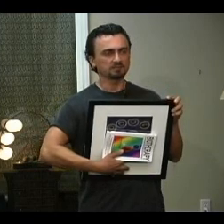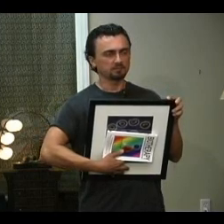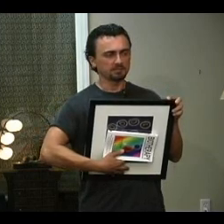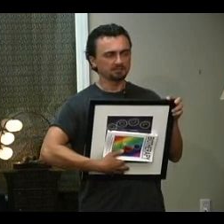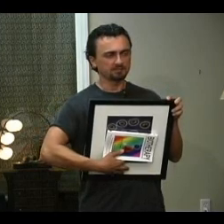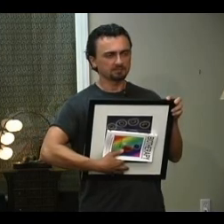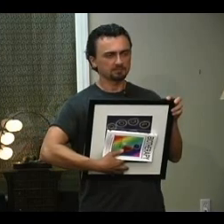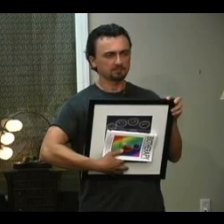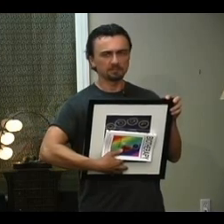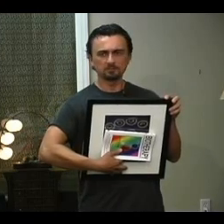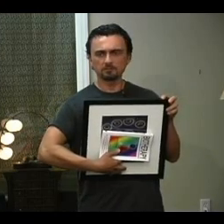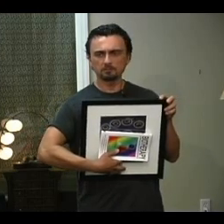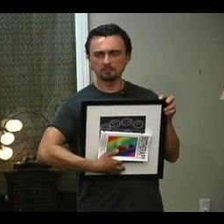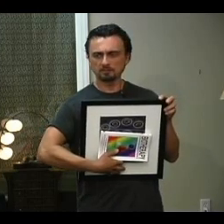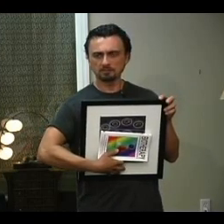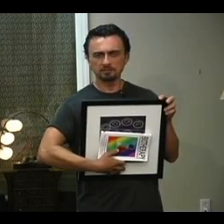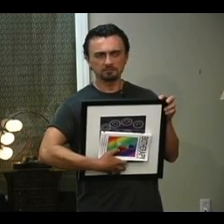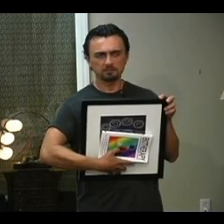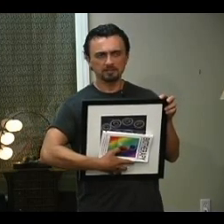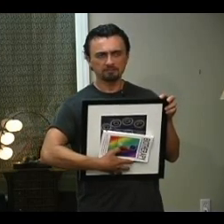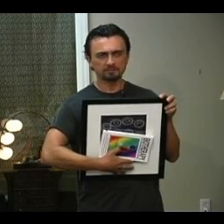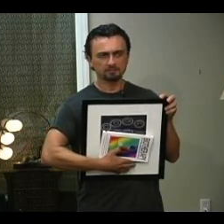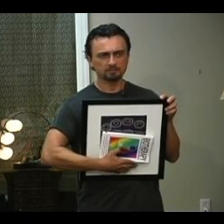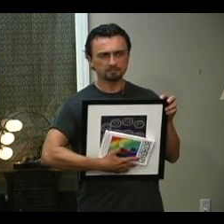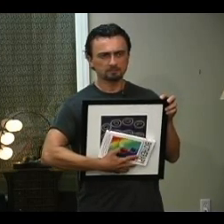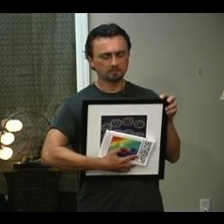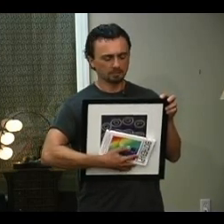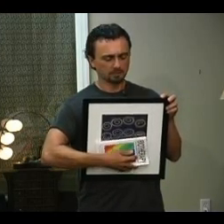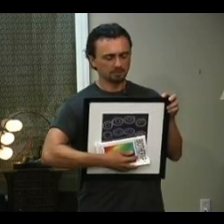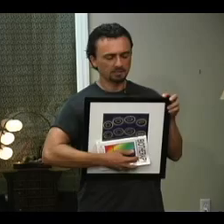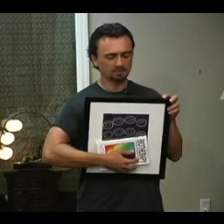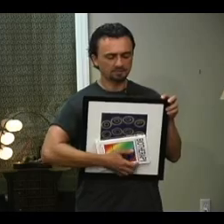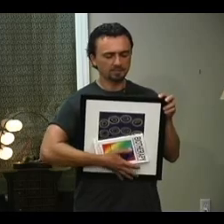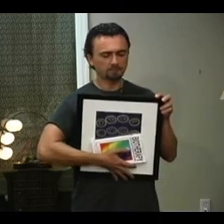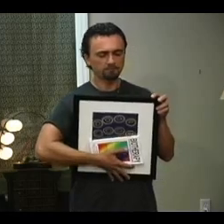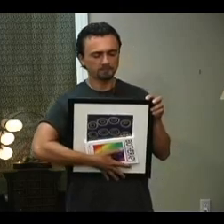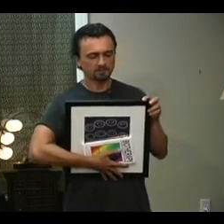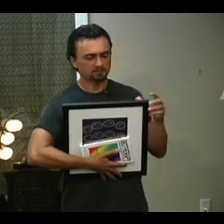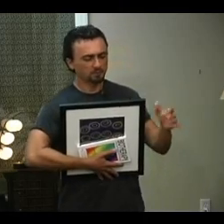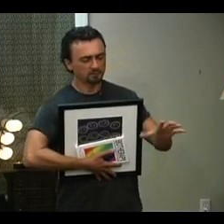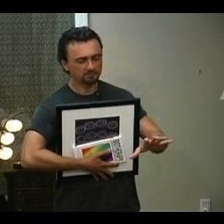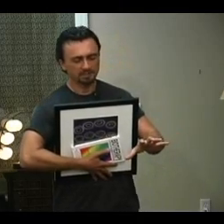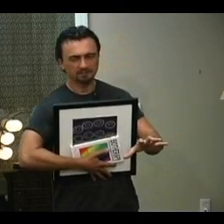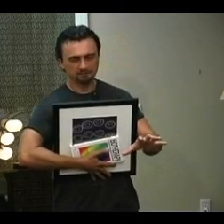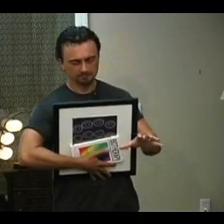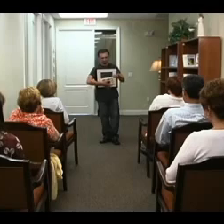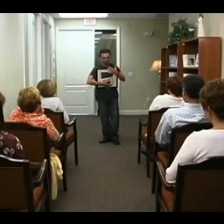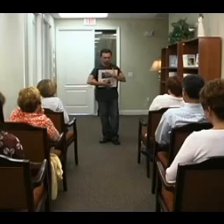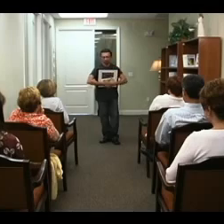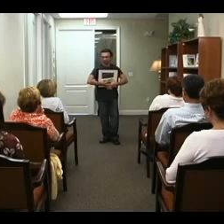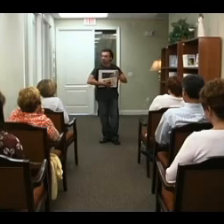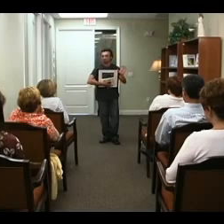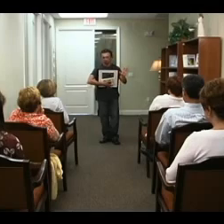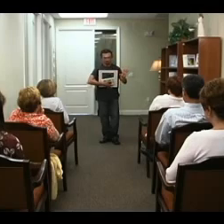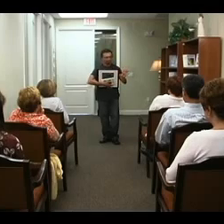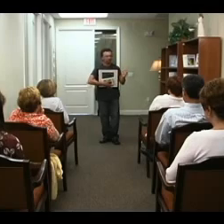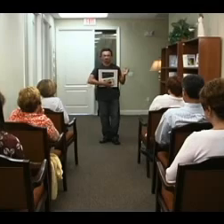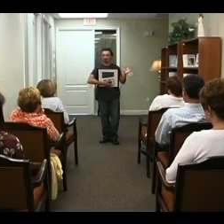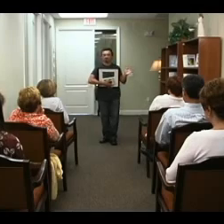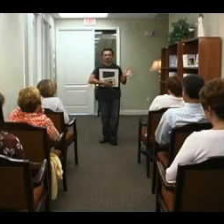was at rest Do you all know What a Kirlian photograph is? It's a small device This was a small device It can be